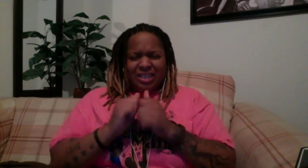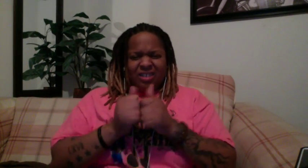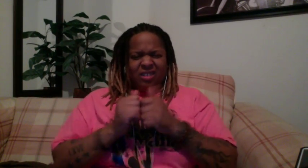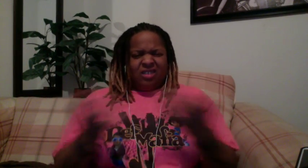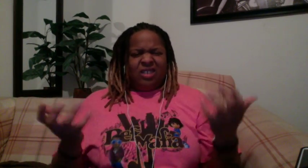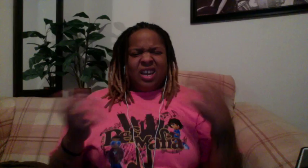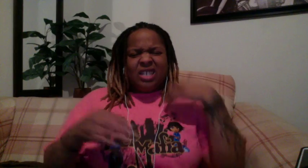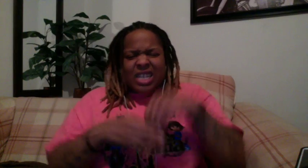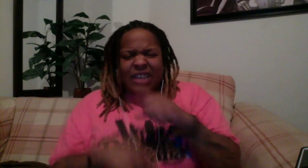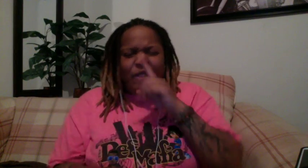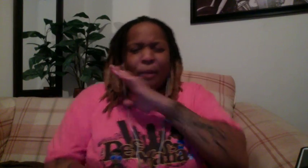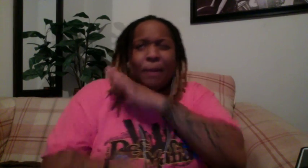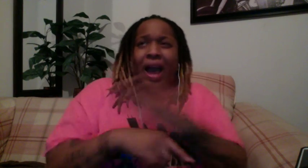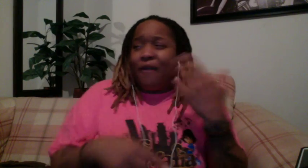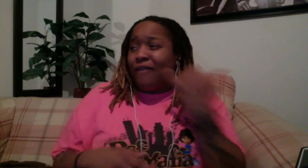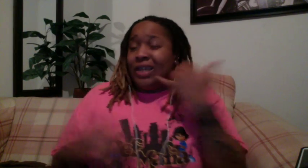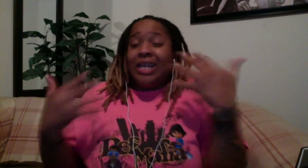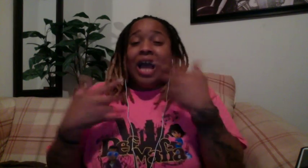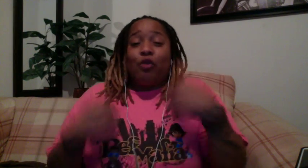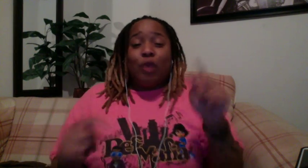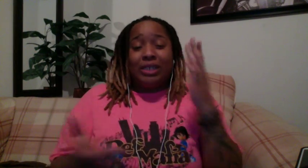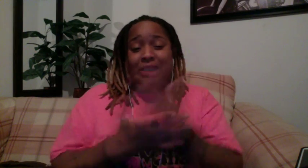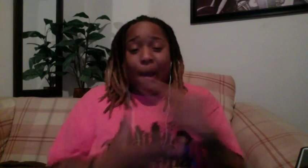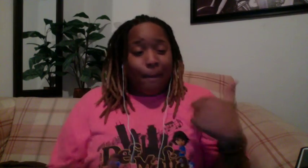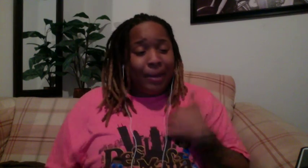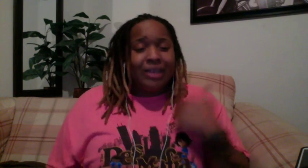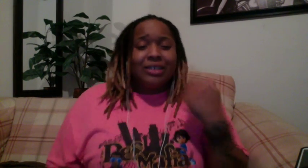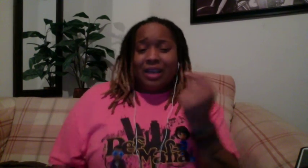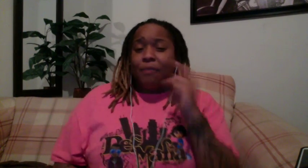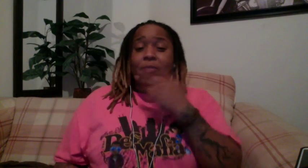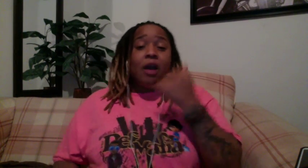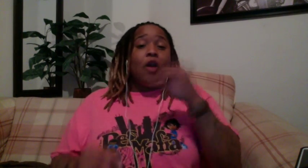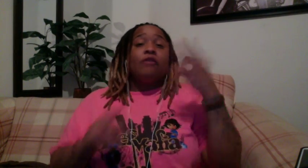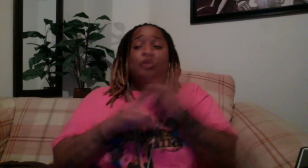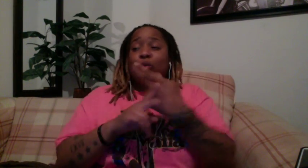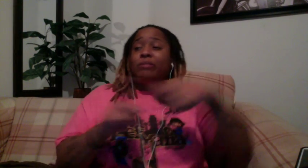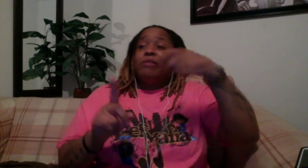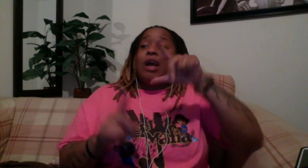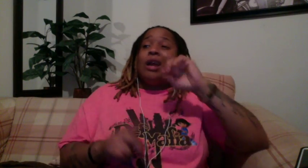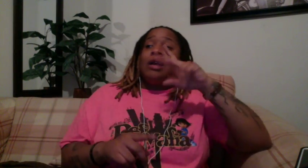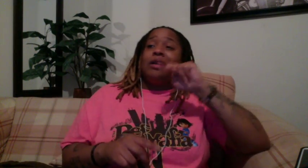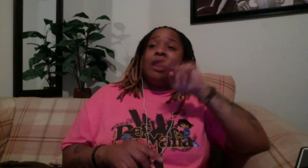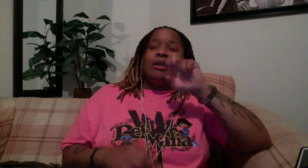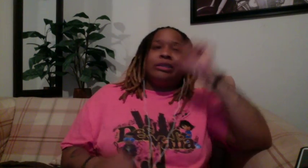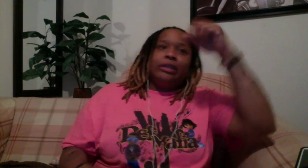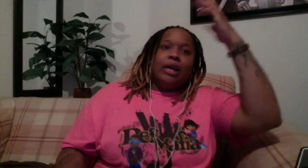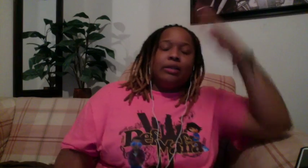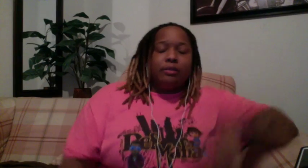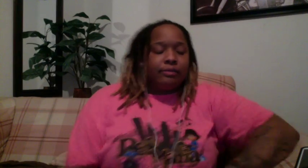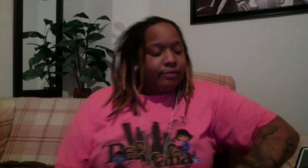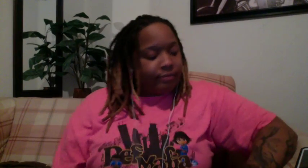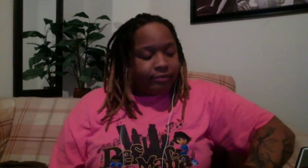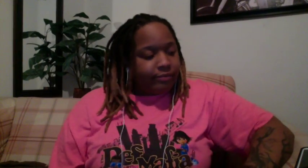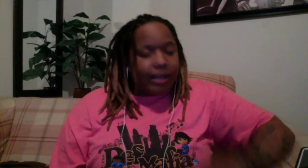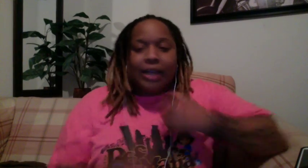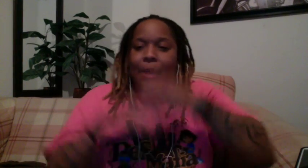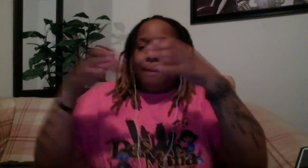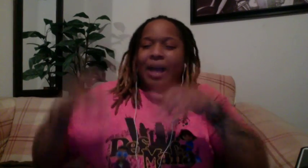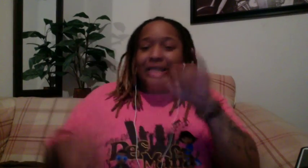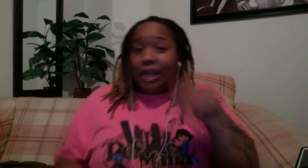pissing contest I'm in it for power, cowards try to stop me They better off using a fishing pole to reel in the locked nest I got a barrel